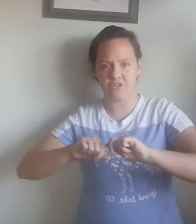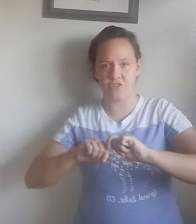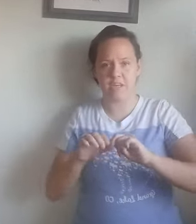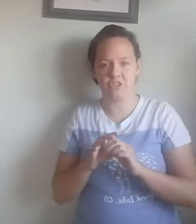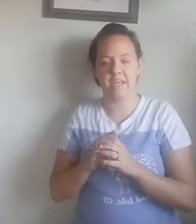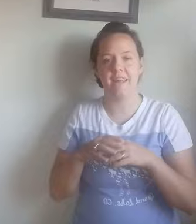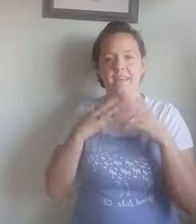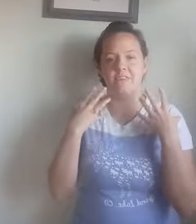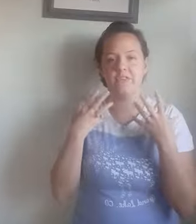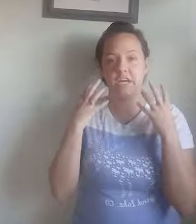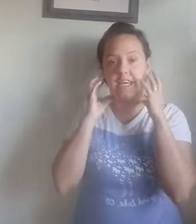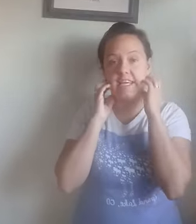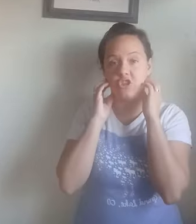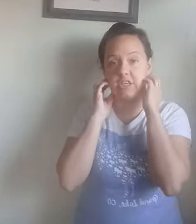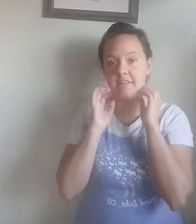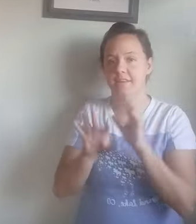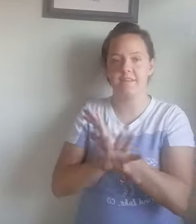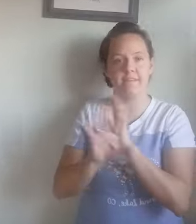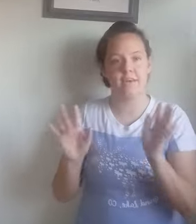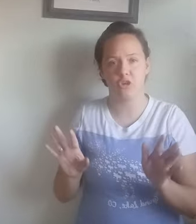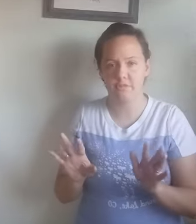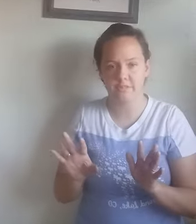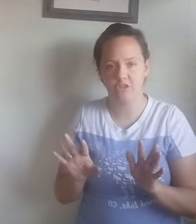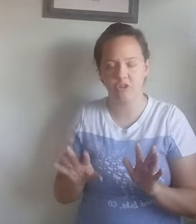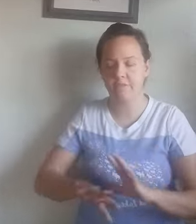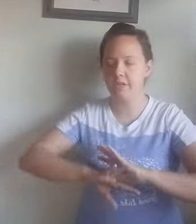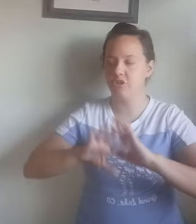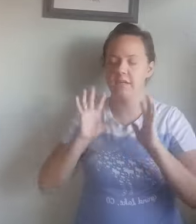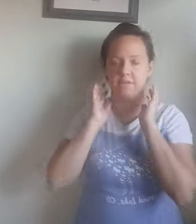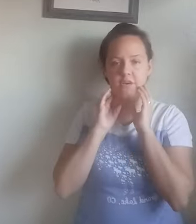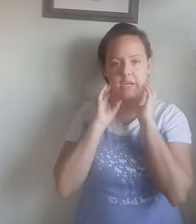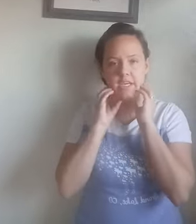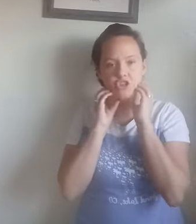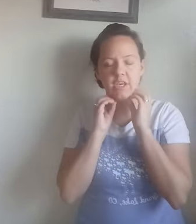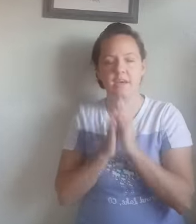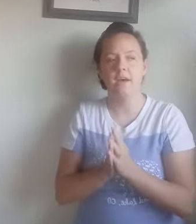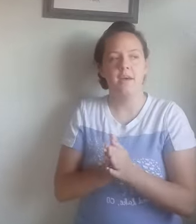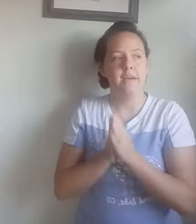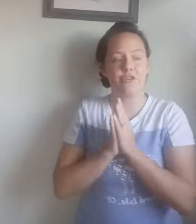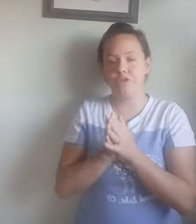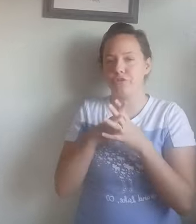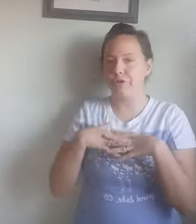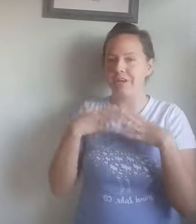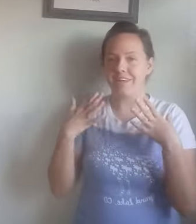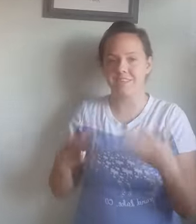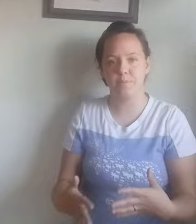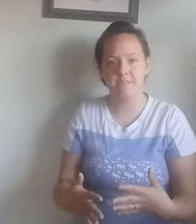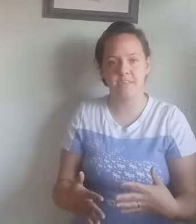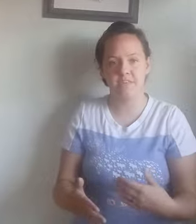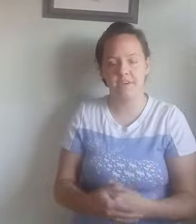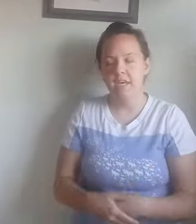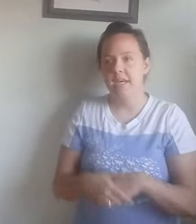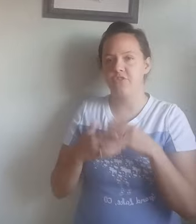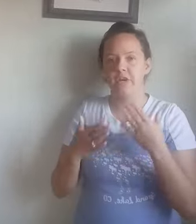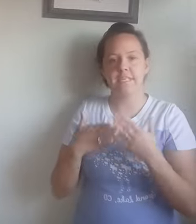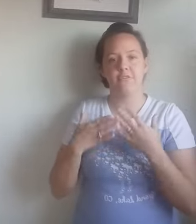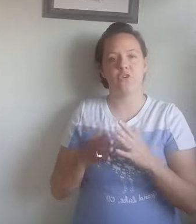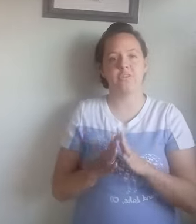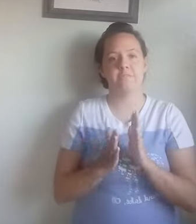stretchy and it is very itchy. It doesn't have good stitch definition. It is very itchy. It's also very expensive. It's very difficult to